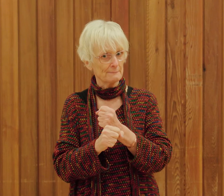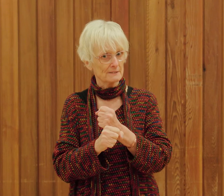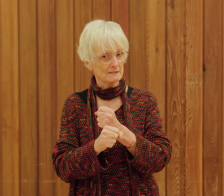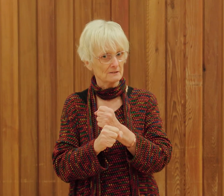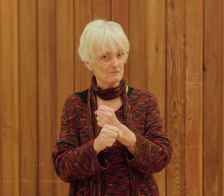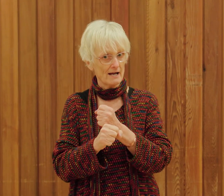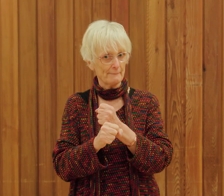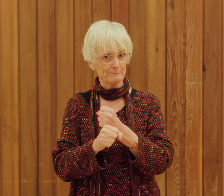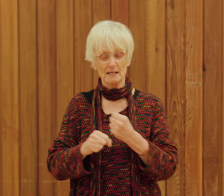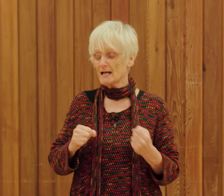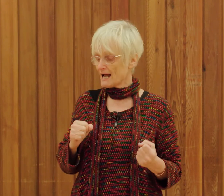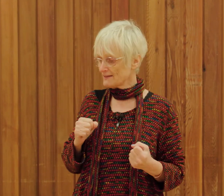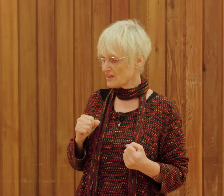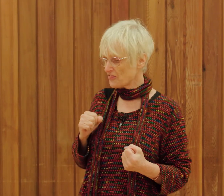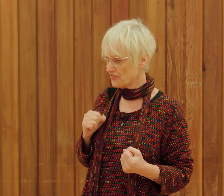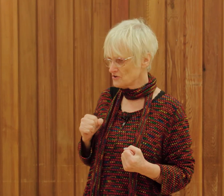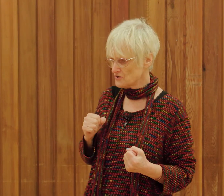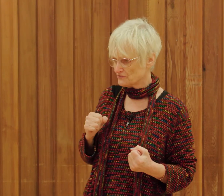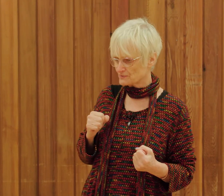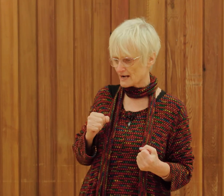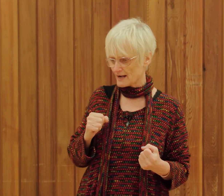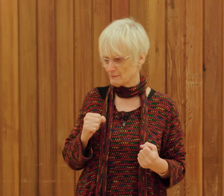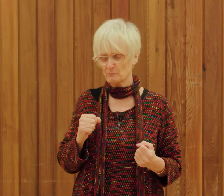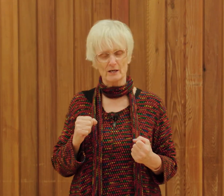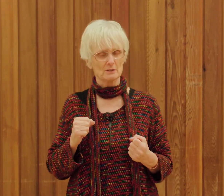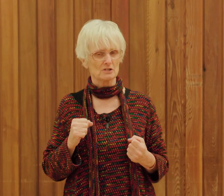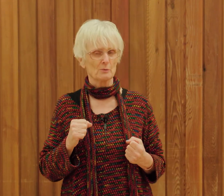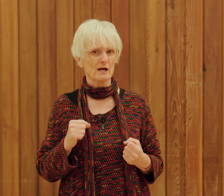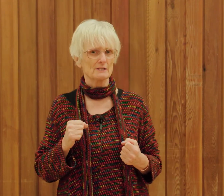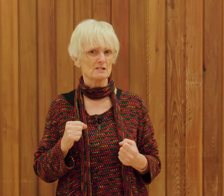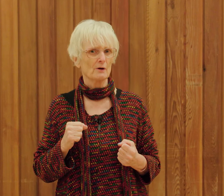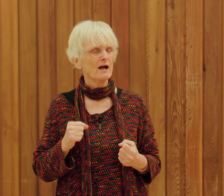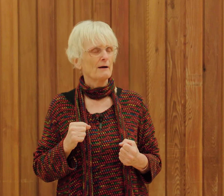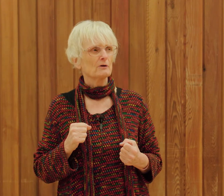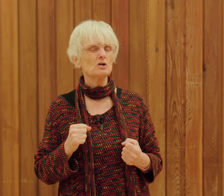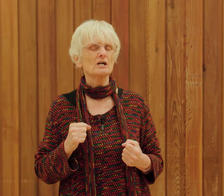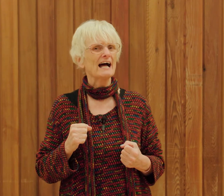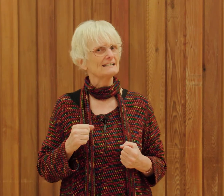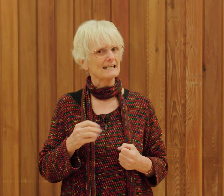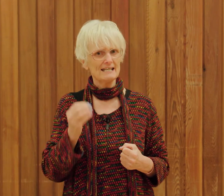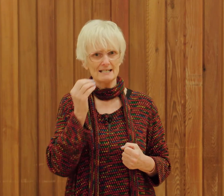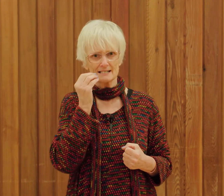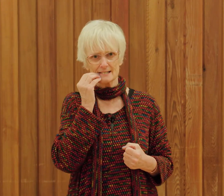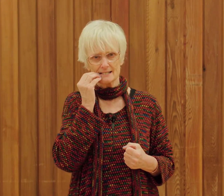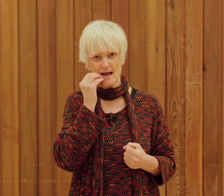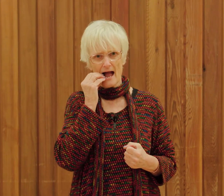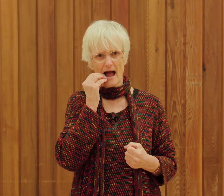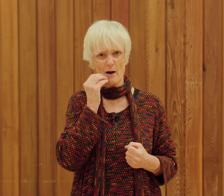all right and then the third time we're going to do we're going to cook and eat our